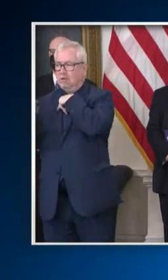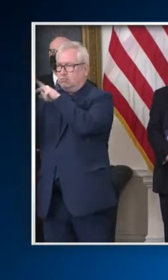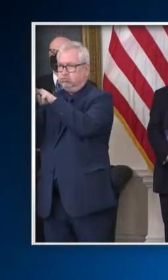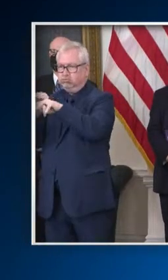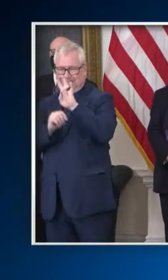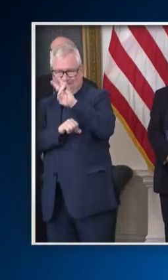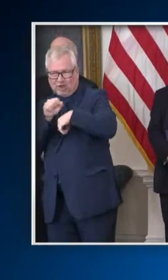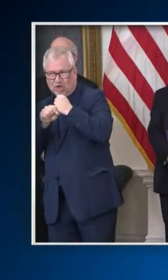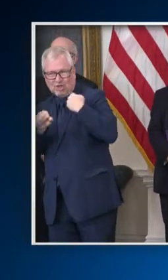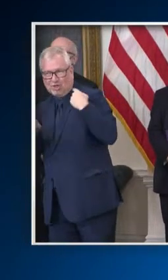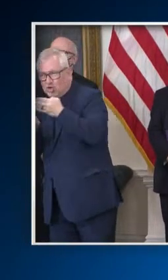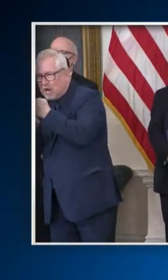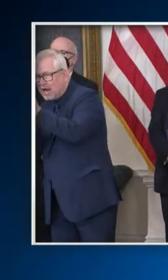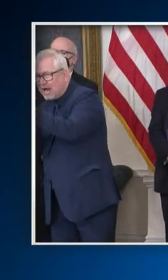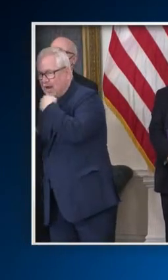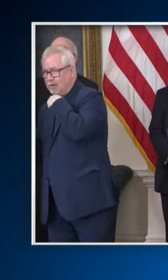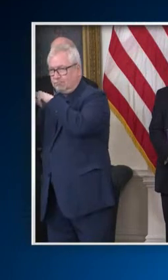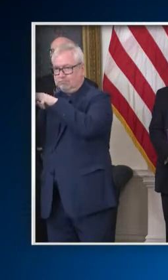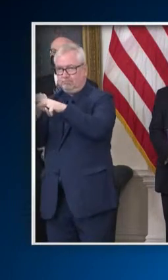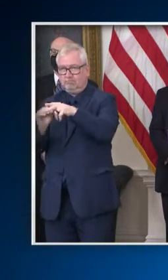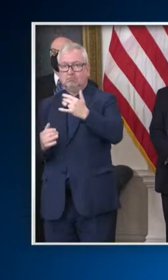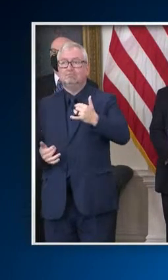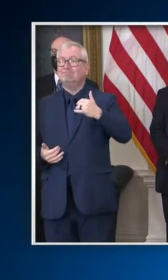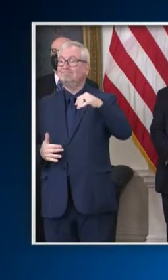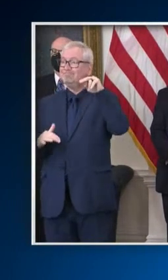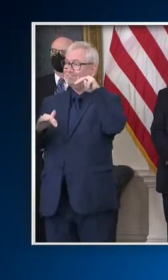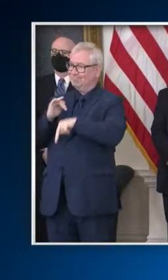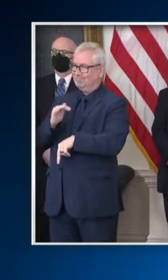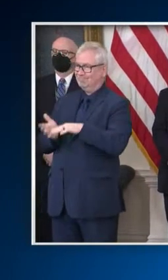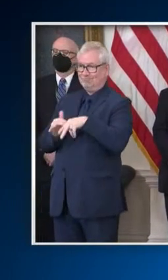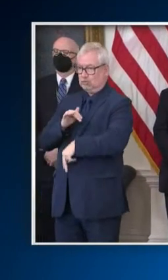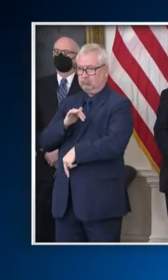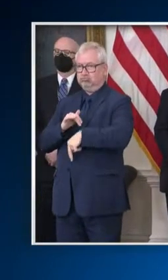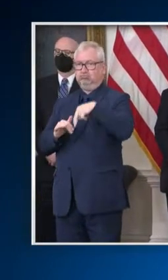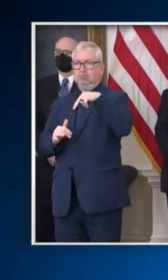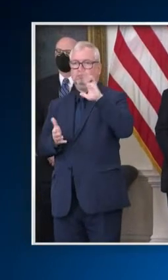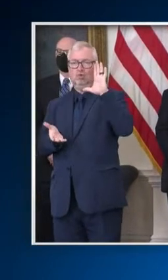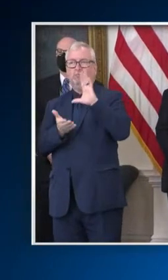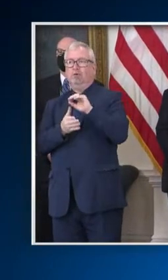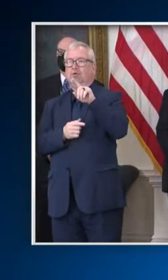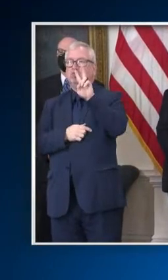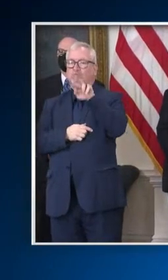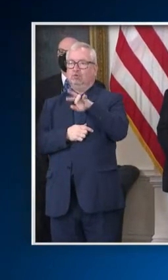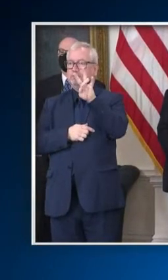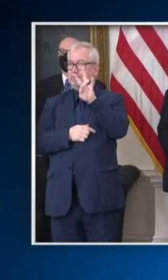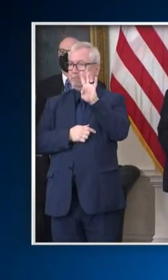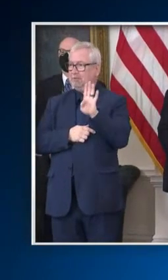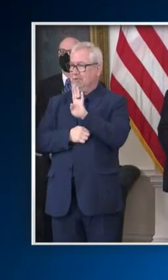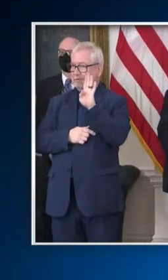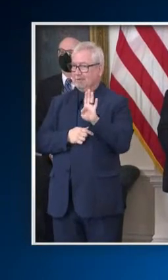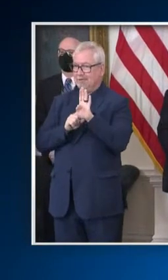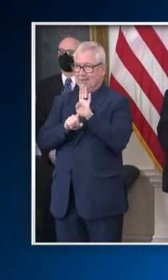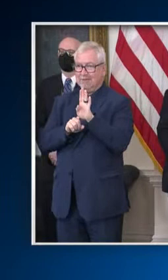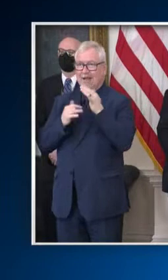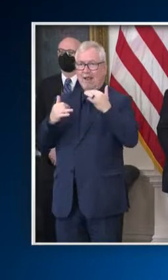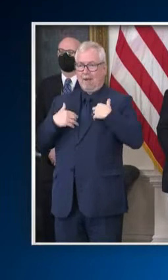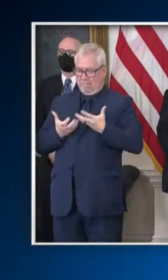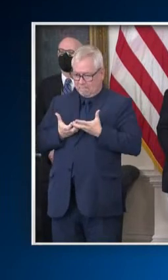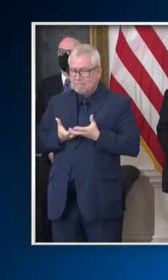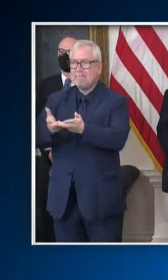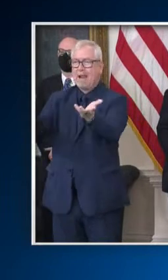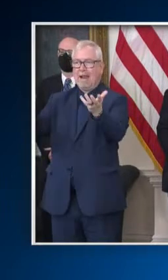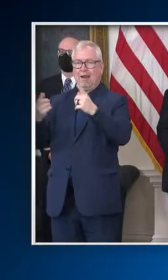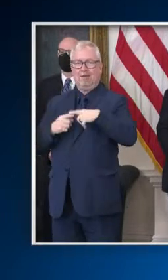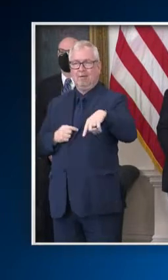billion. And we put all of that money back into the pockets of hardworking Maryland families,